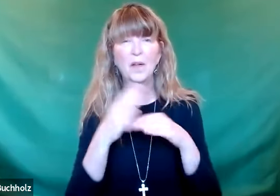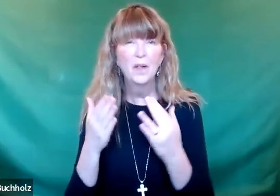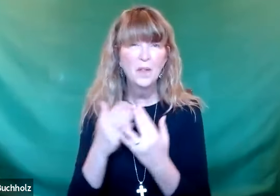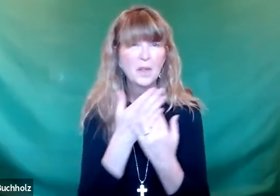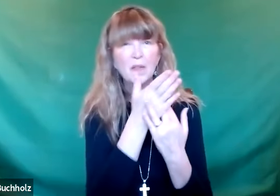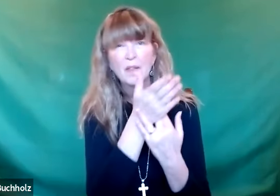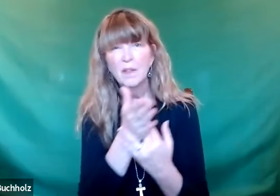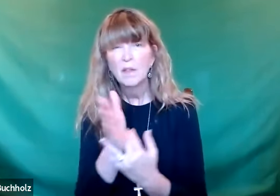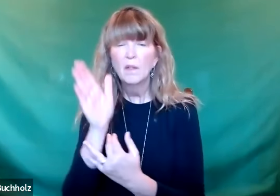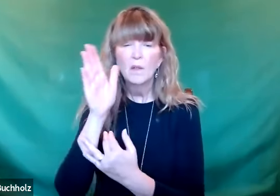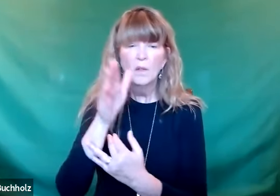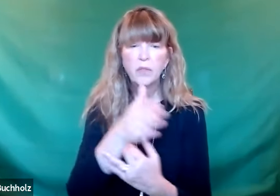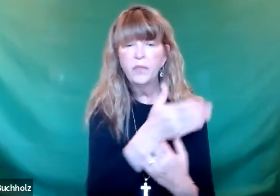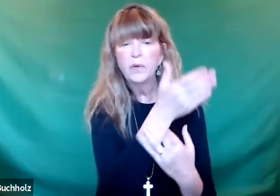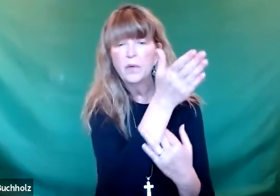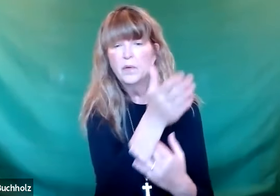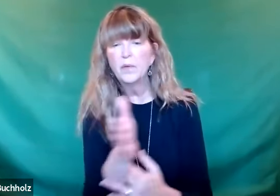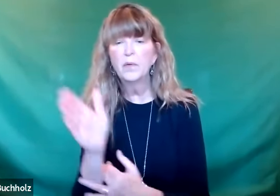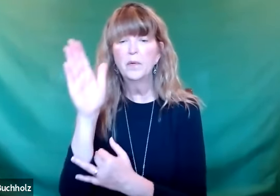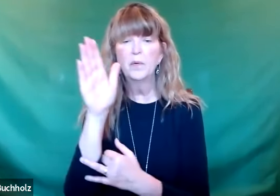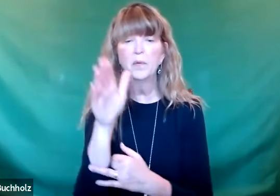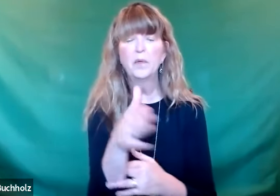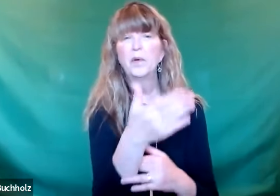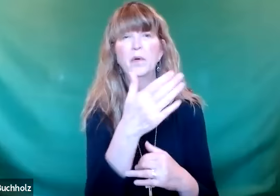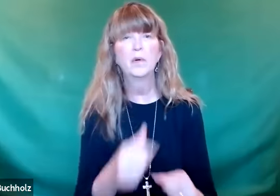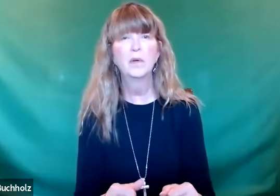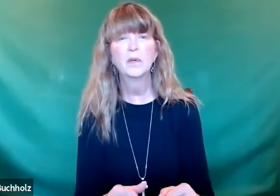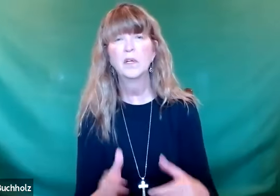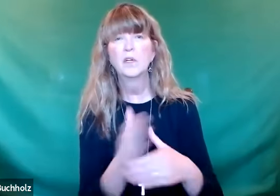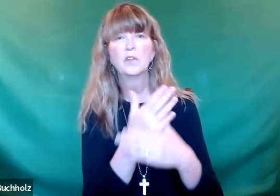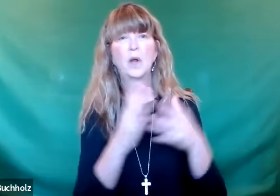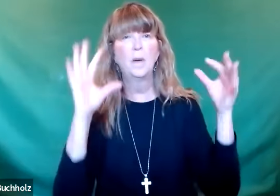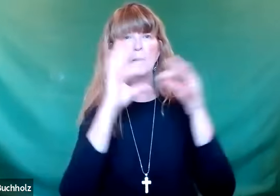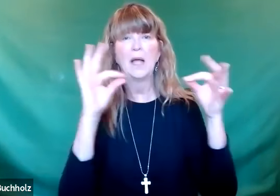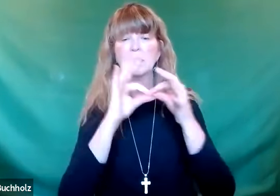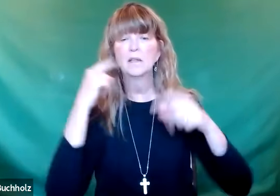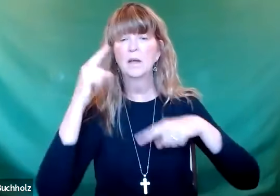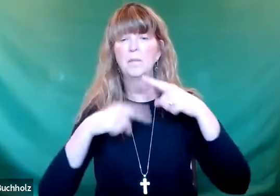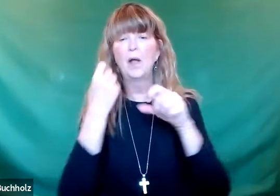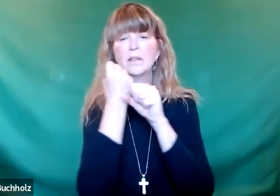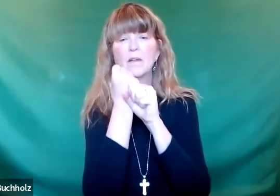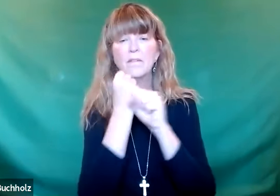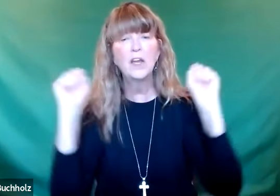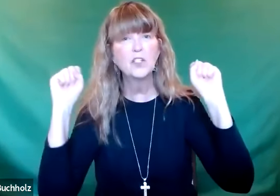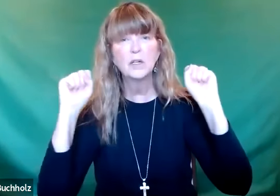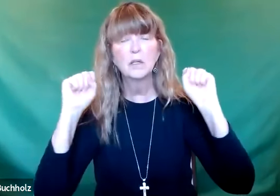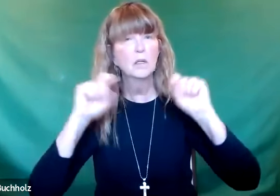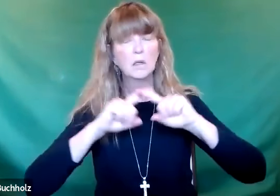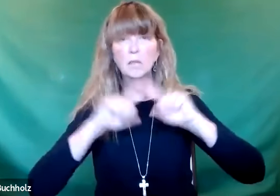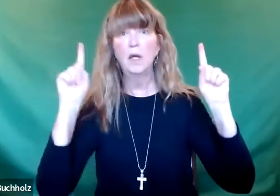God sending his son to earth and all that he traveled through to talk